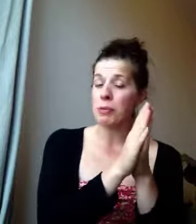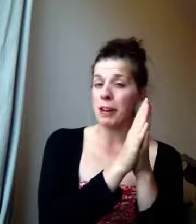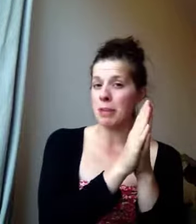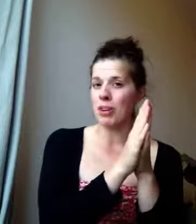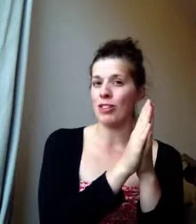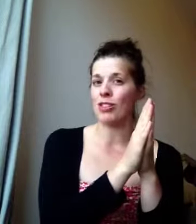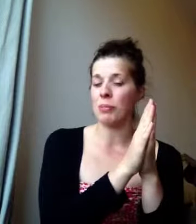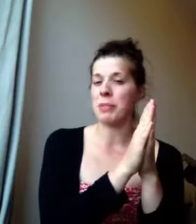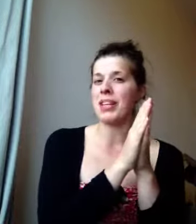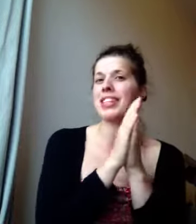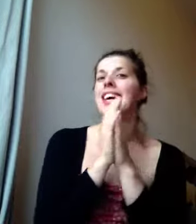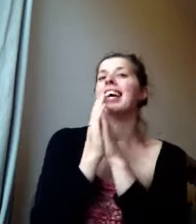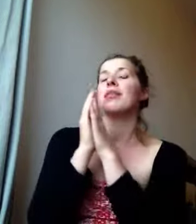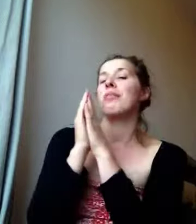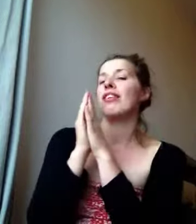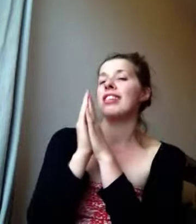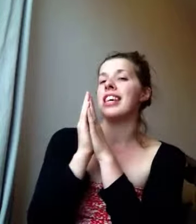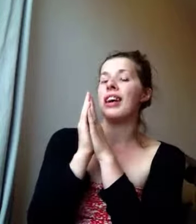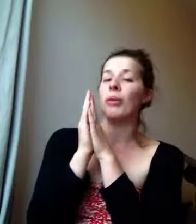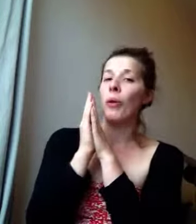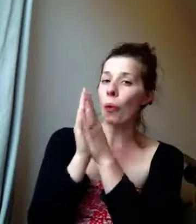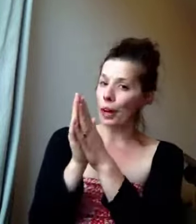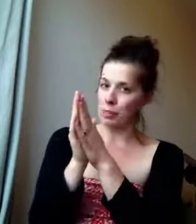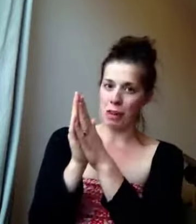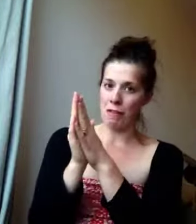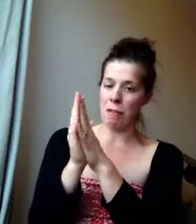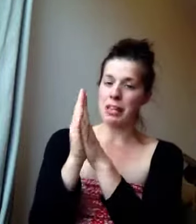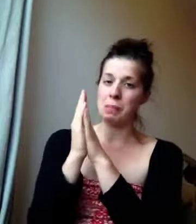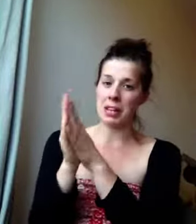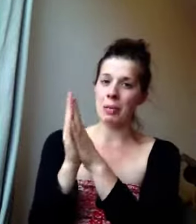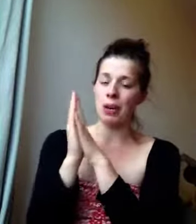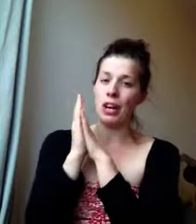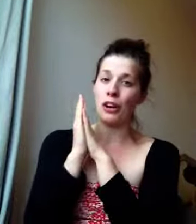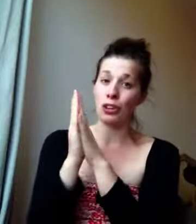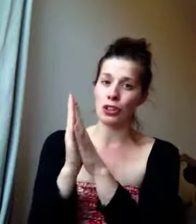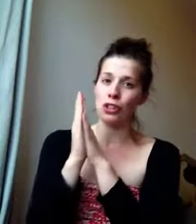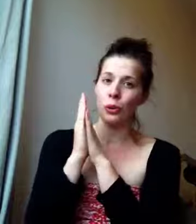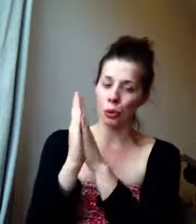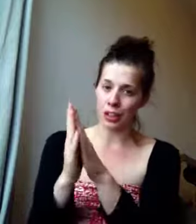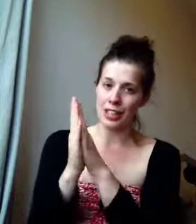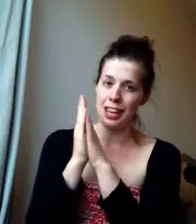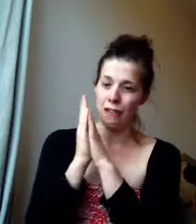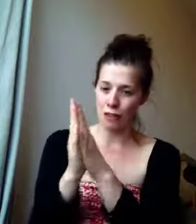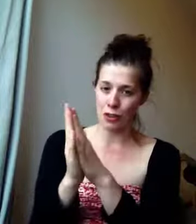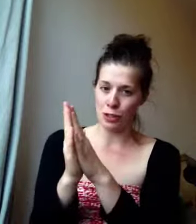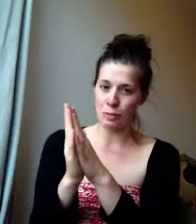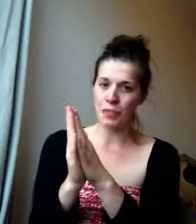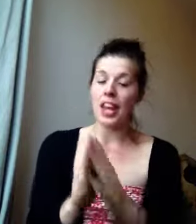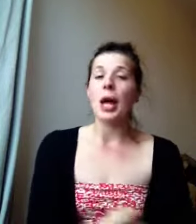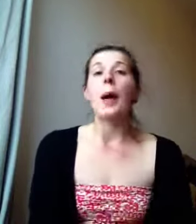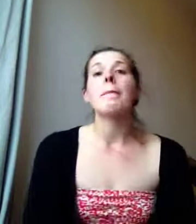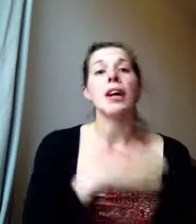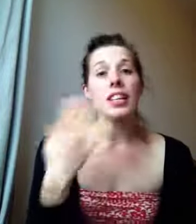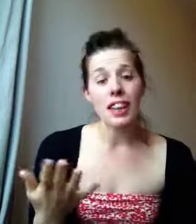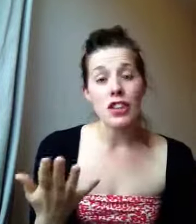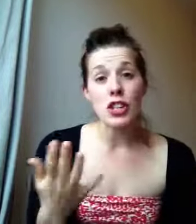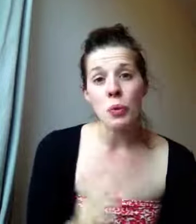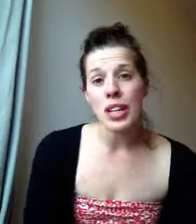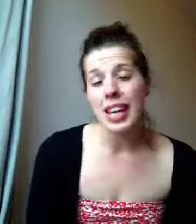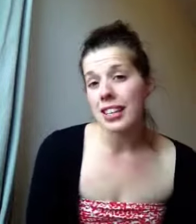spending money on supplements. The priority will always be for me spending money on good quality food. But if you do want to take